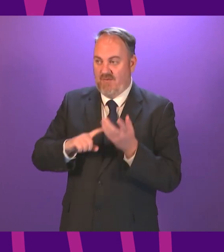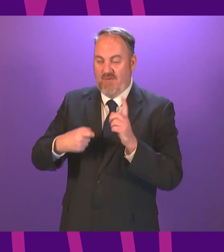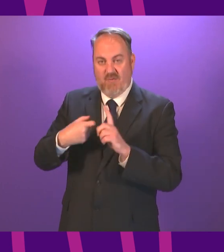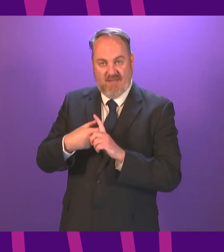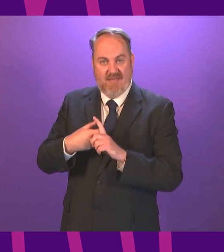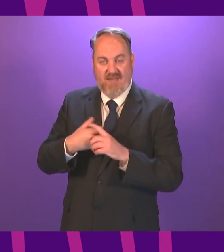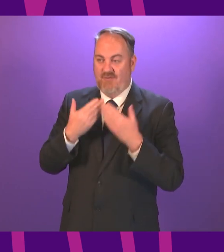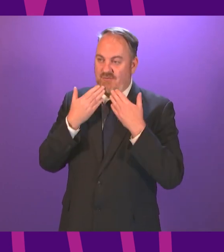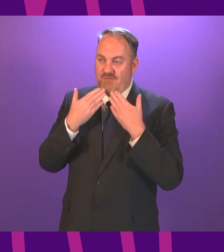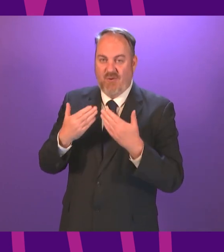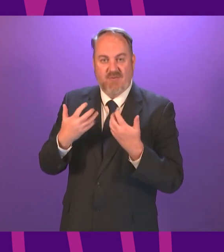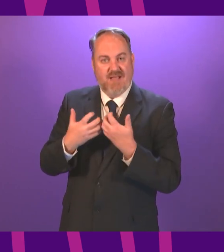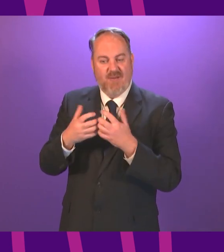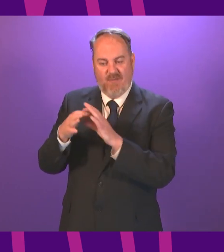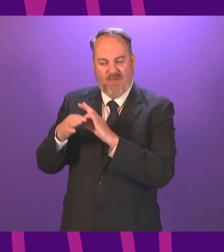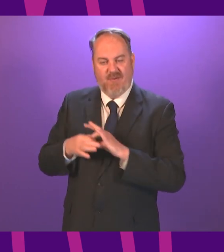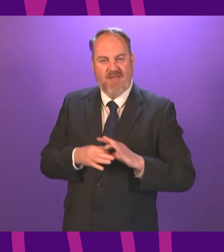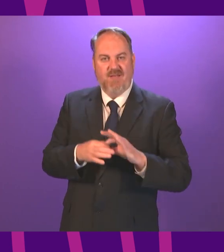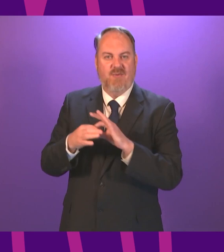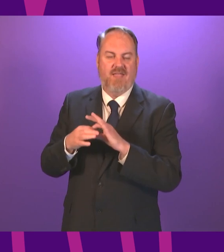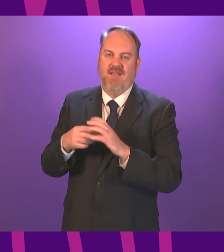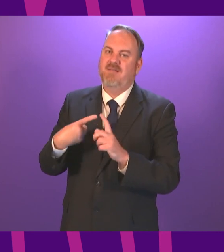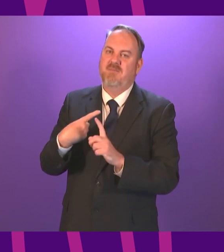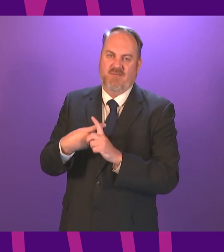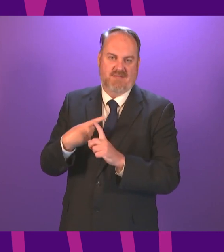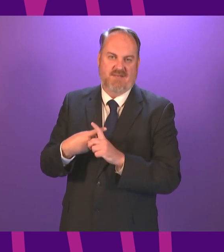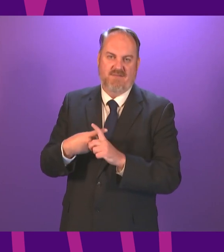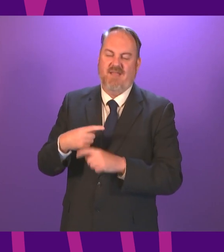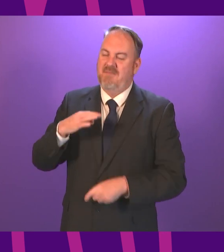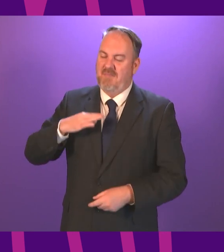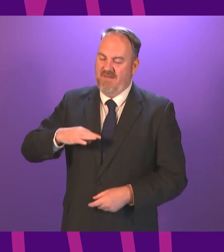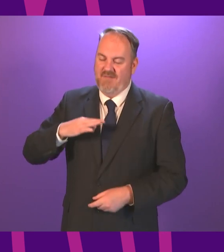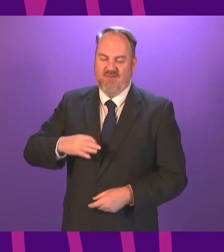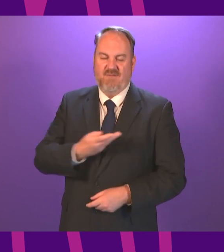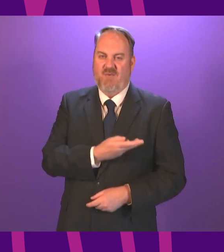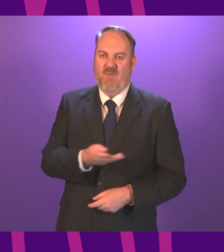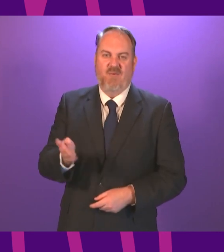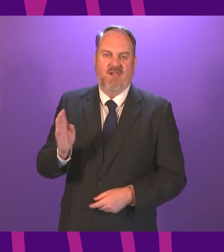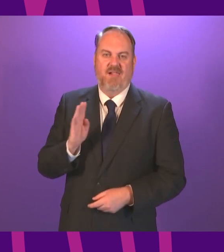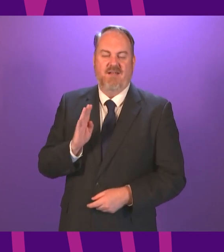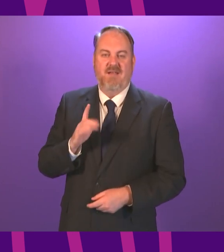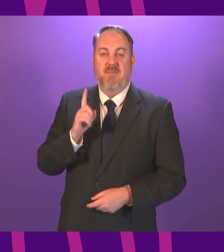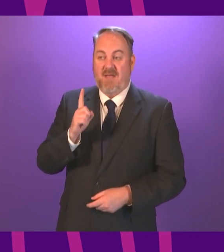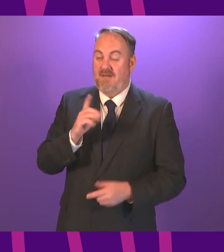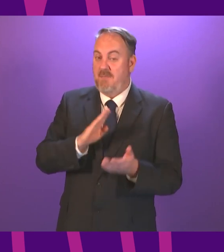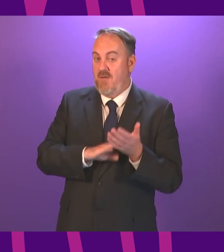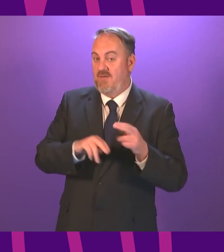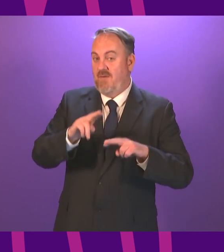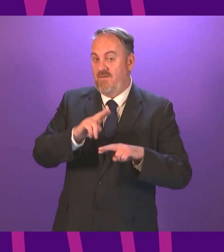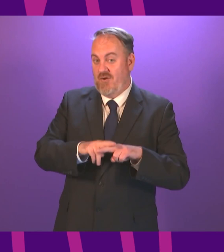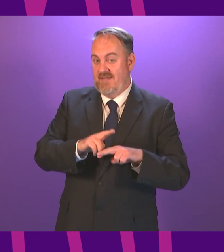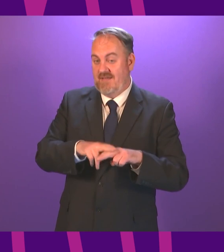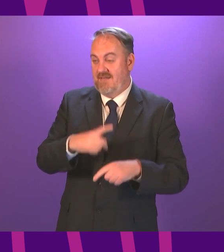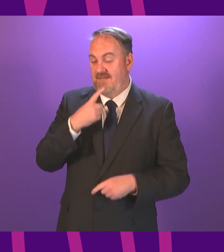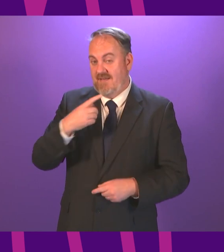benefits of working together to emerge from this pandemic however as my colleague Myrtle Fraser highlighted